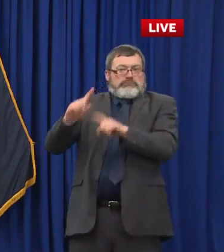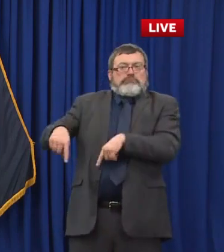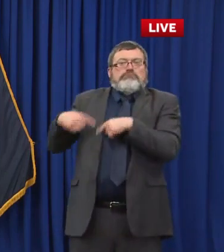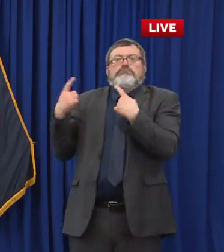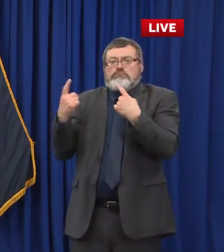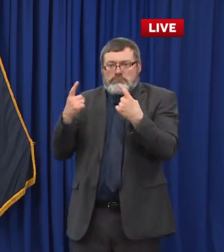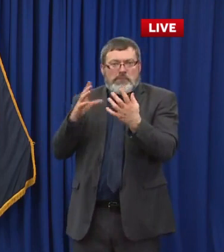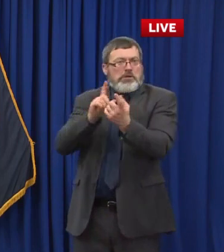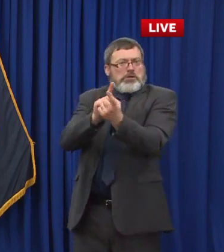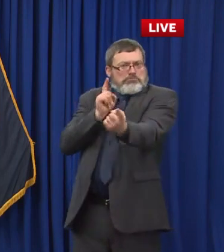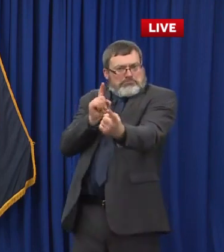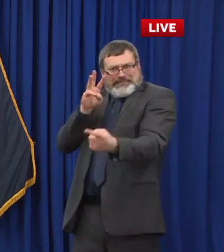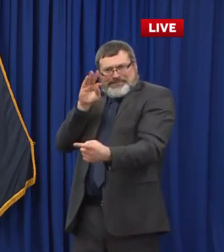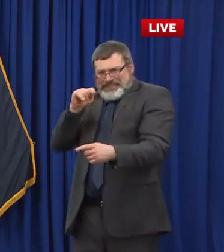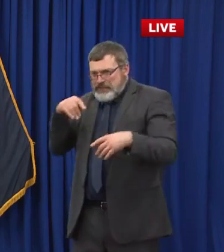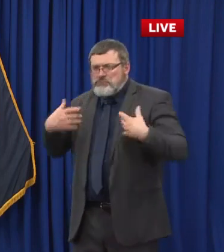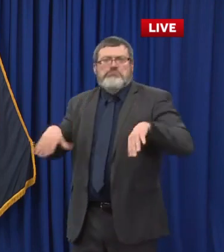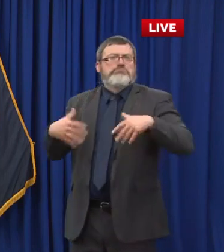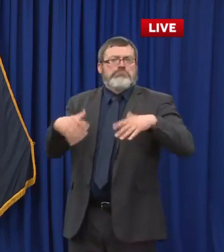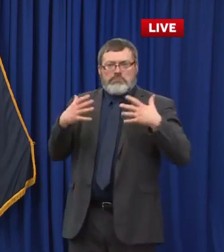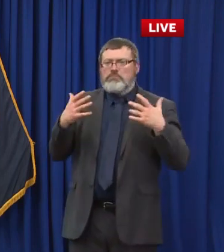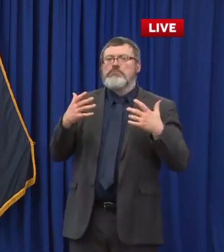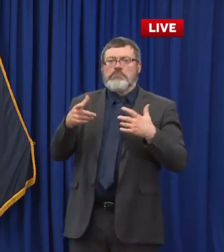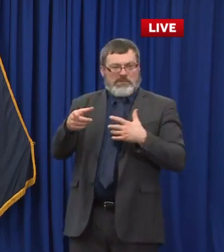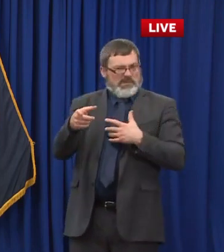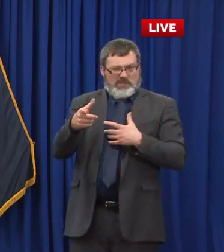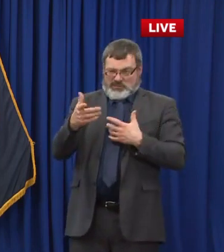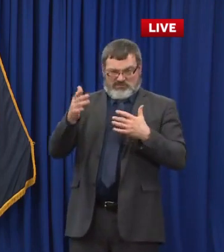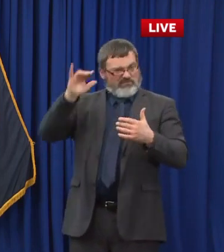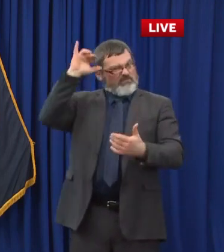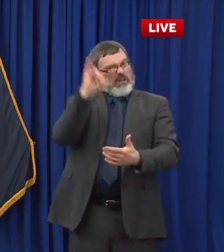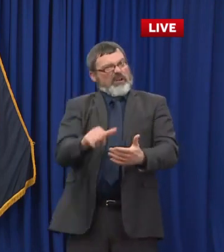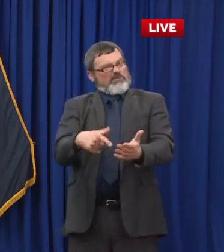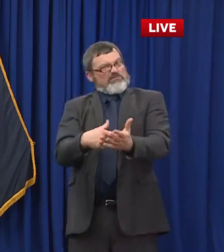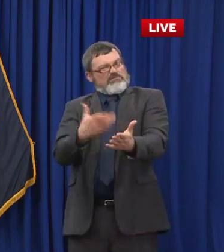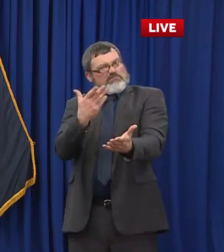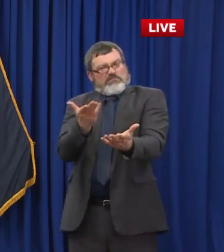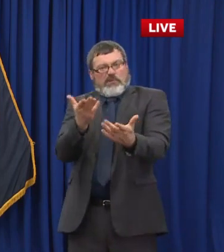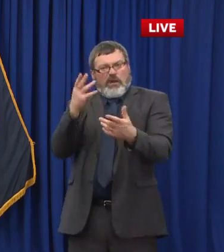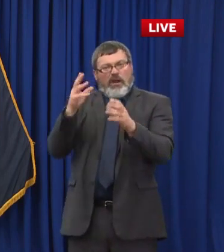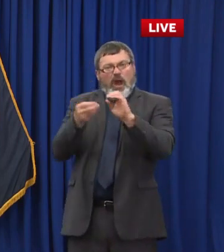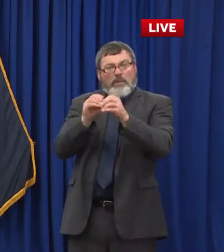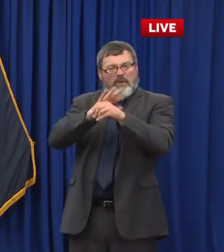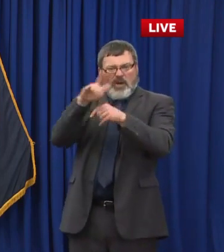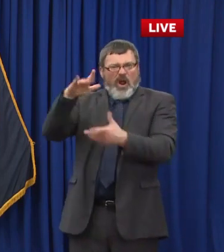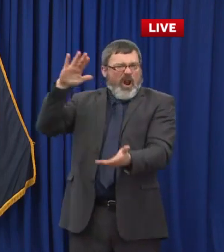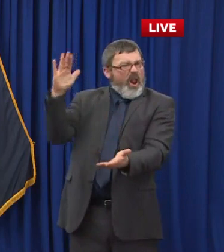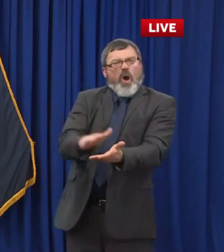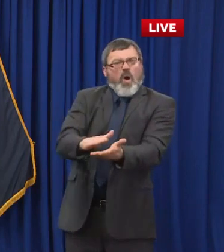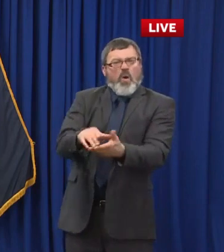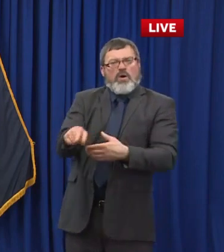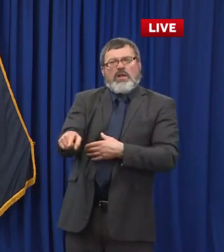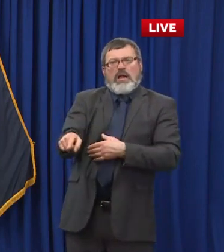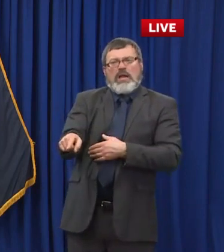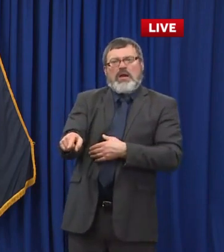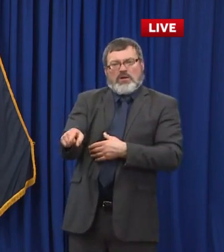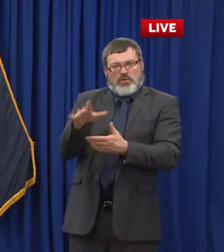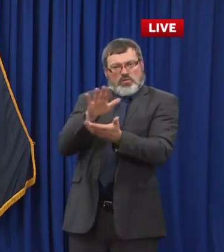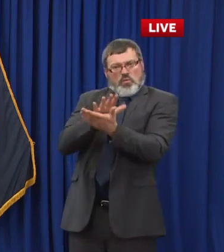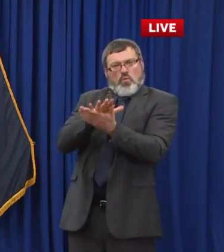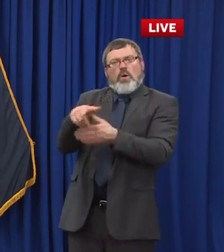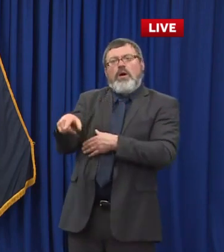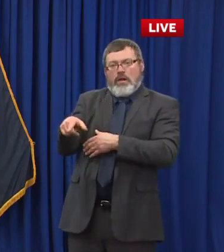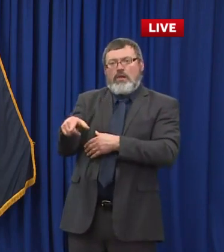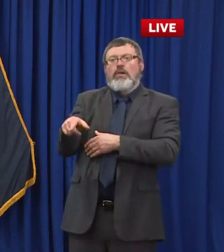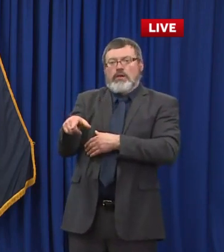documents that both the state and the local jurisdictions put into place, the fact that we technically have zero outbreaks in schools. We have clusters. We have about a